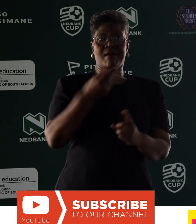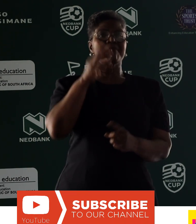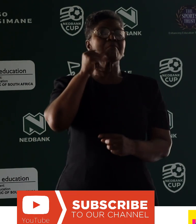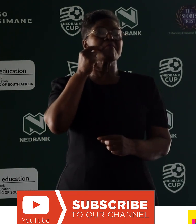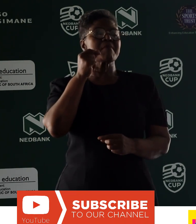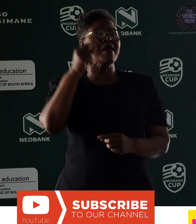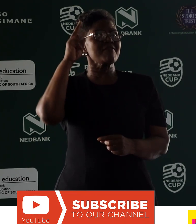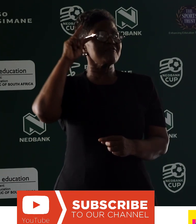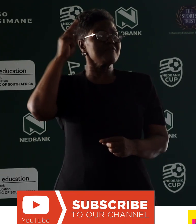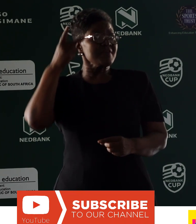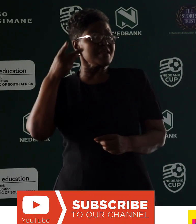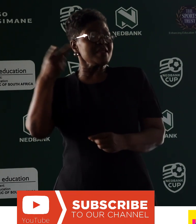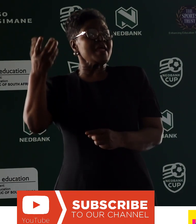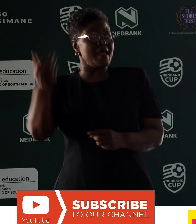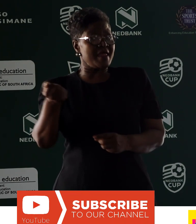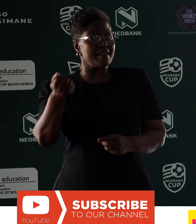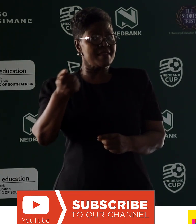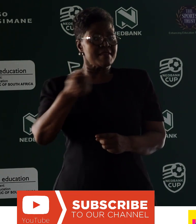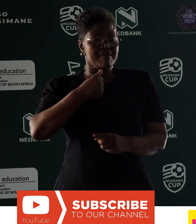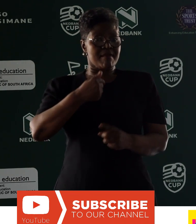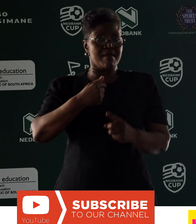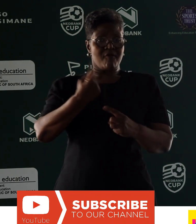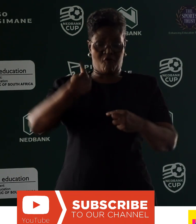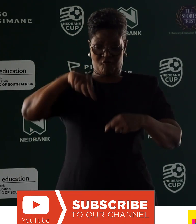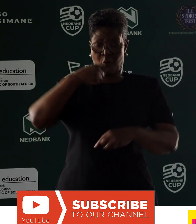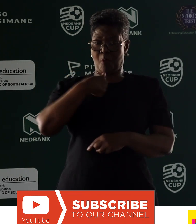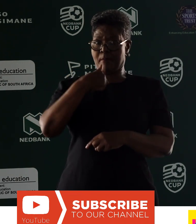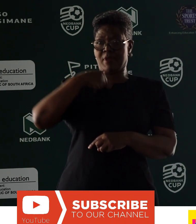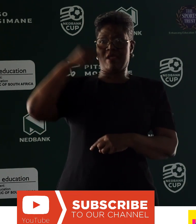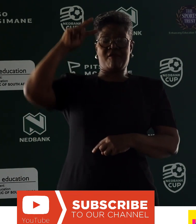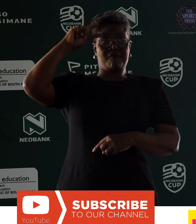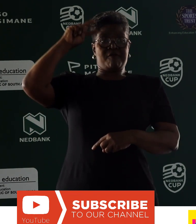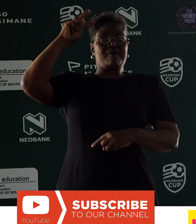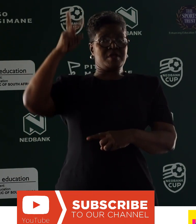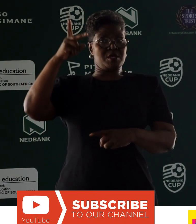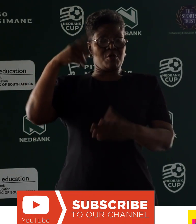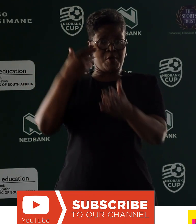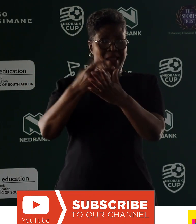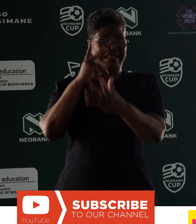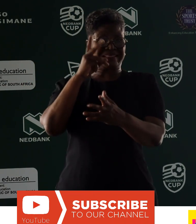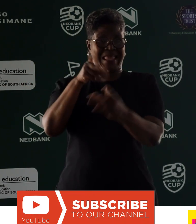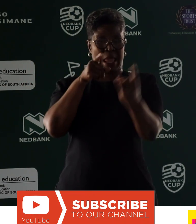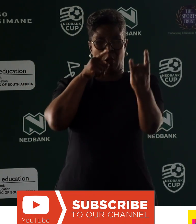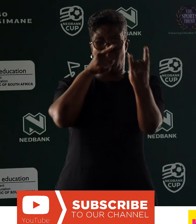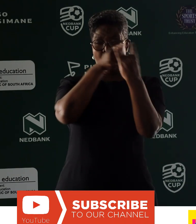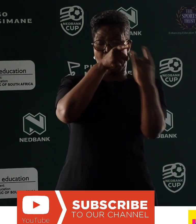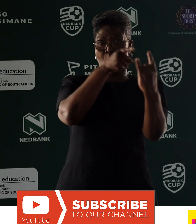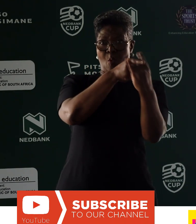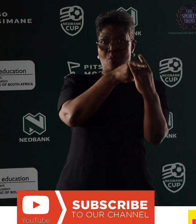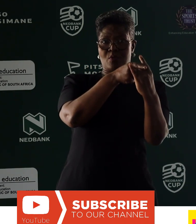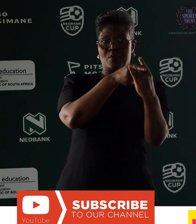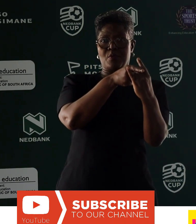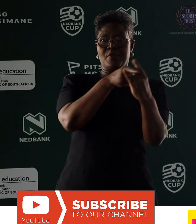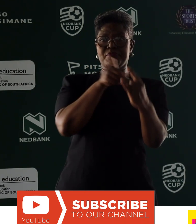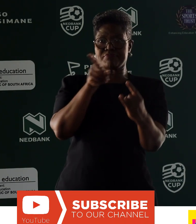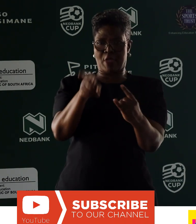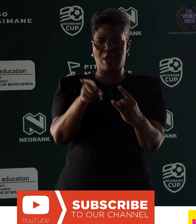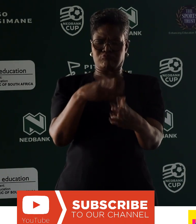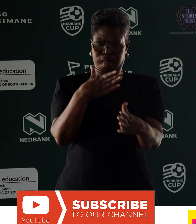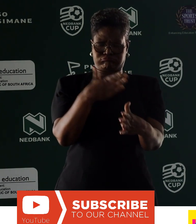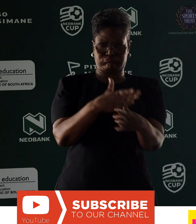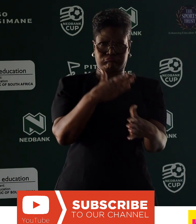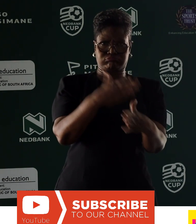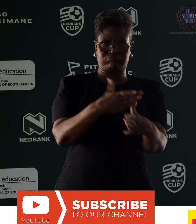To me, vision is the audacity to see an invisible goal, yet manage to work towards one